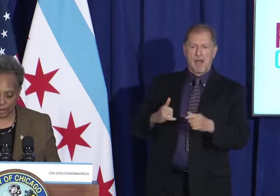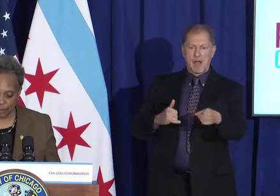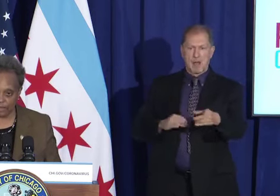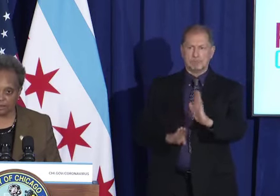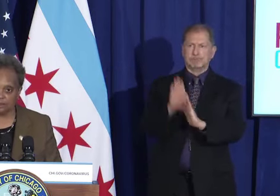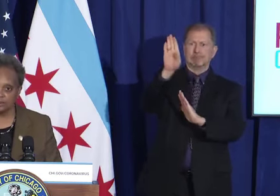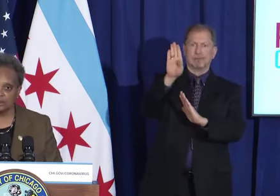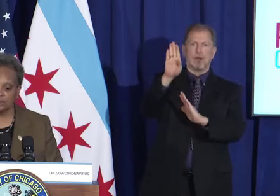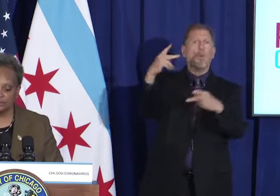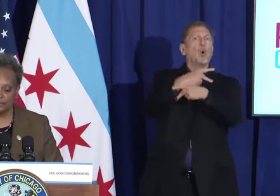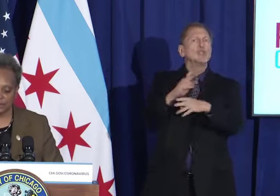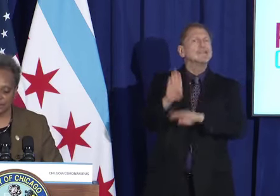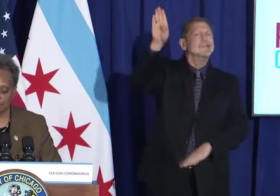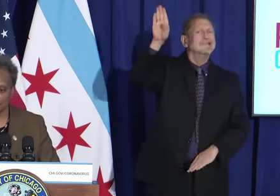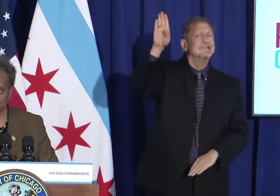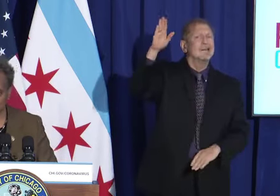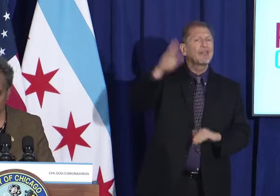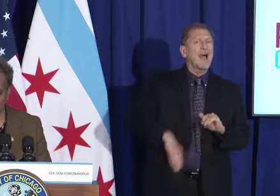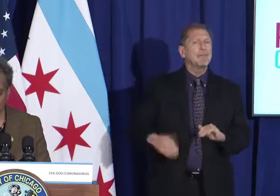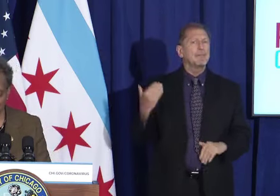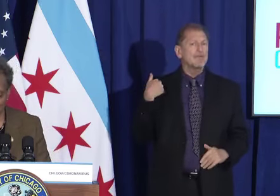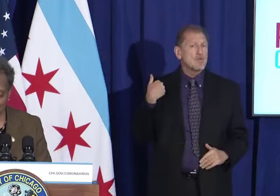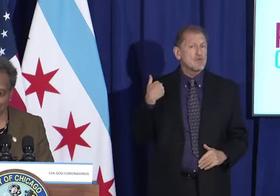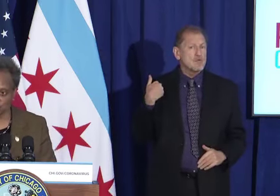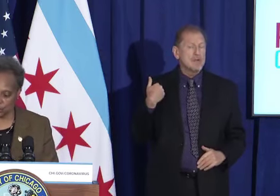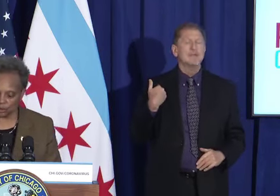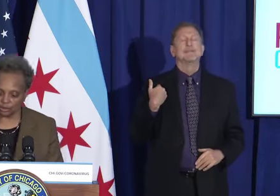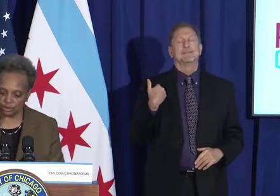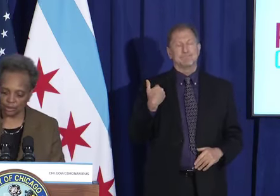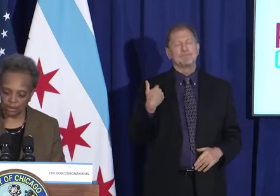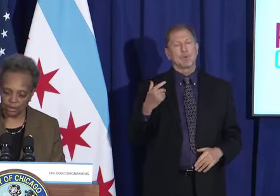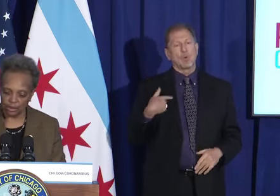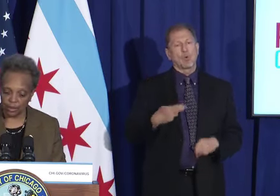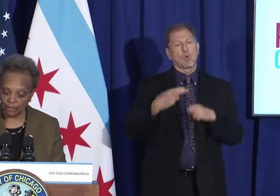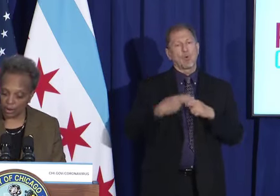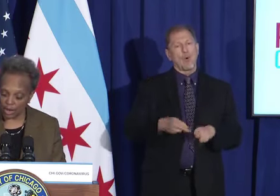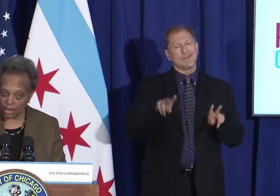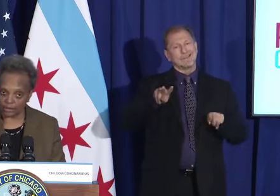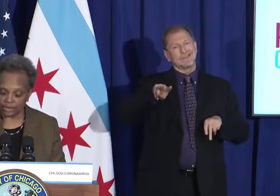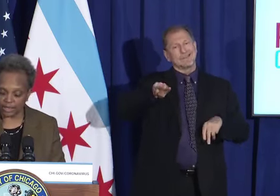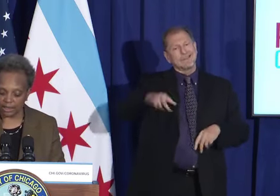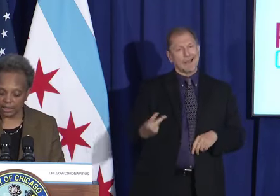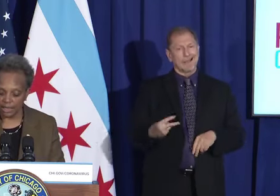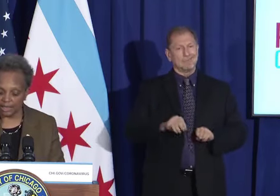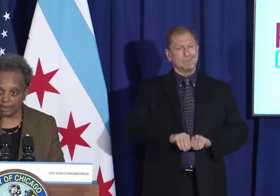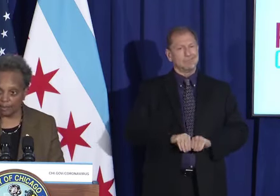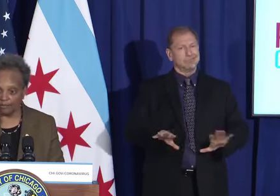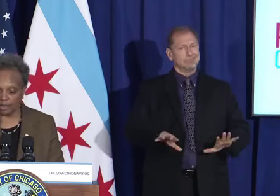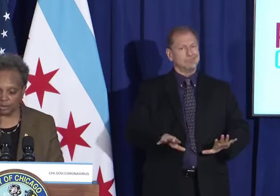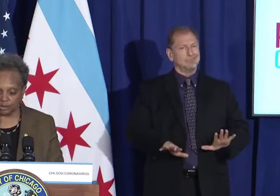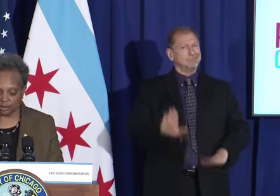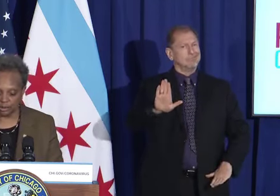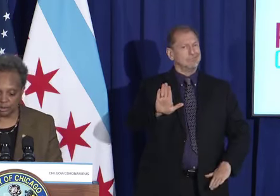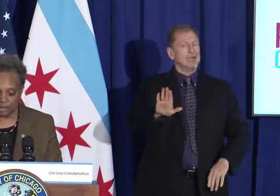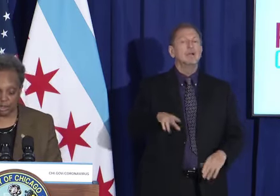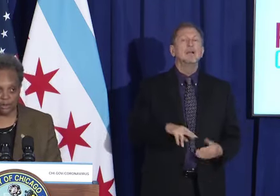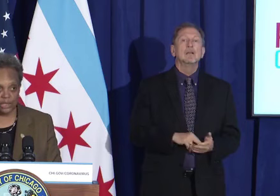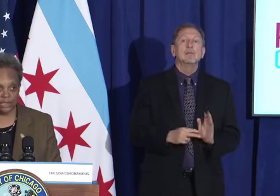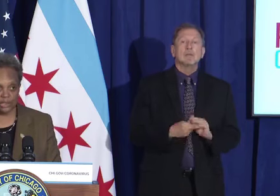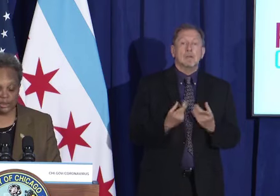In response to this clear second surge, we have already undertaken a number of measures,